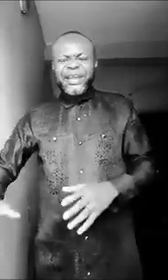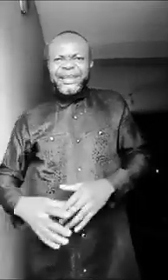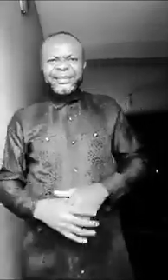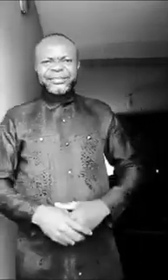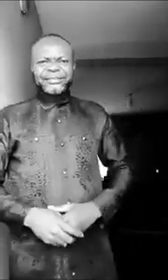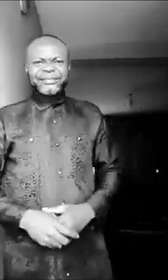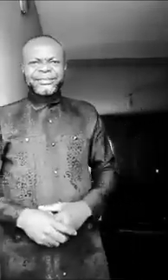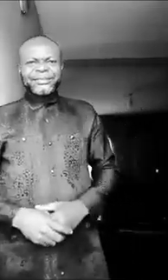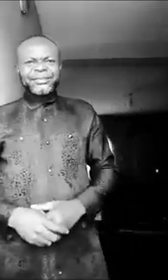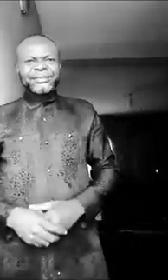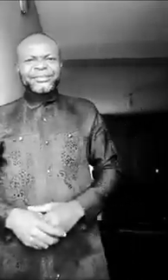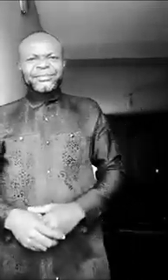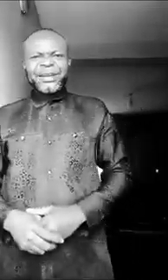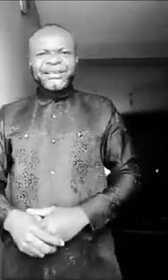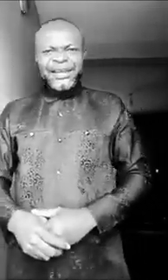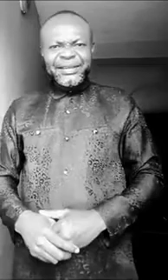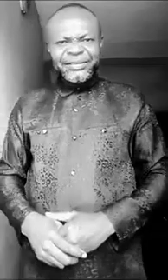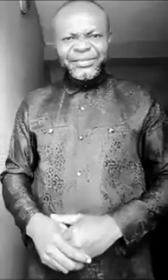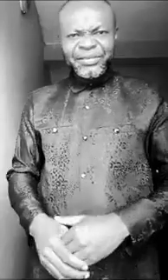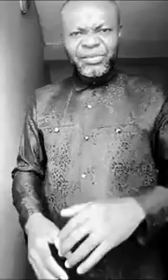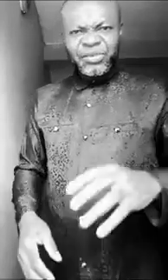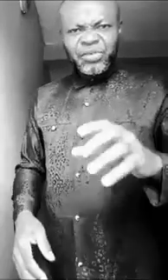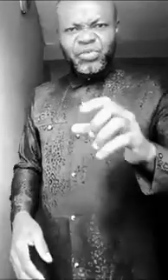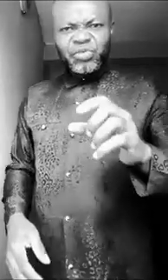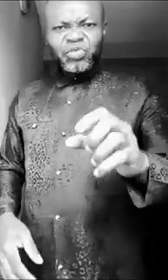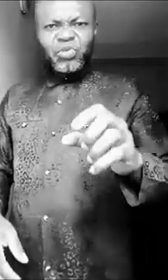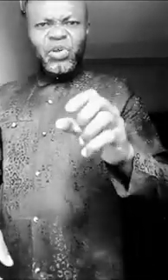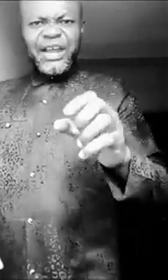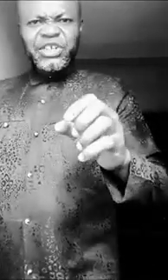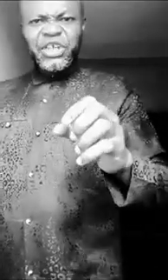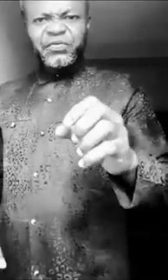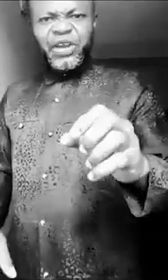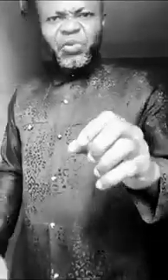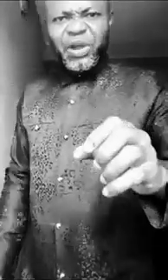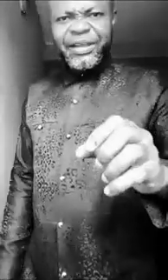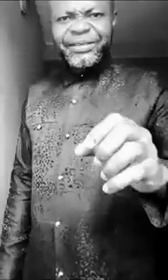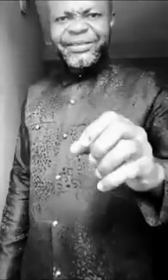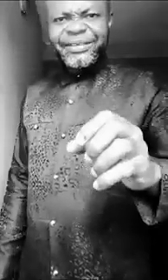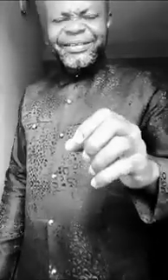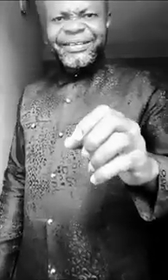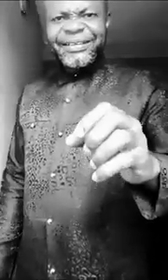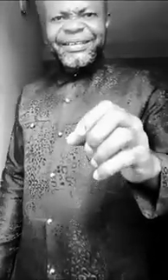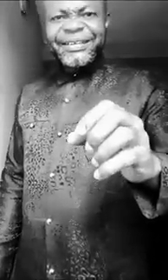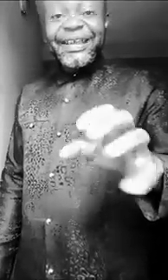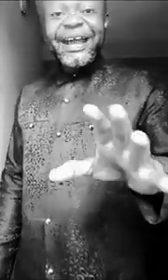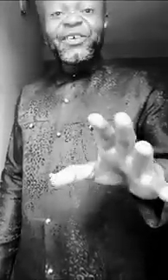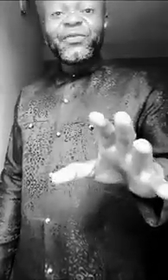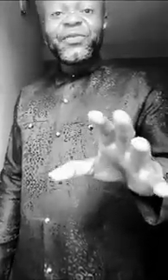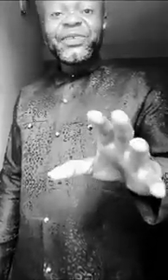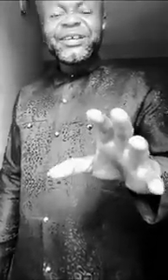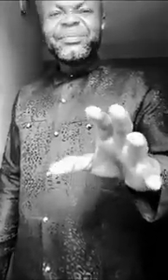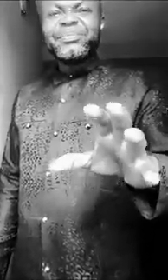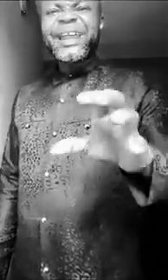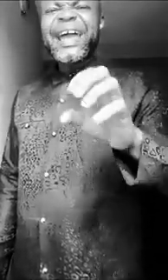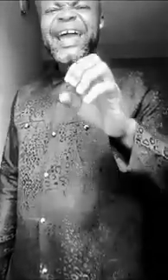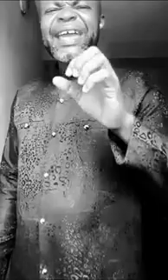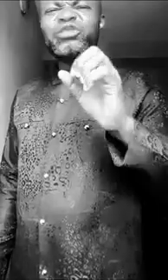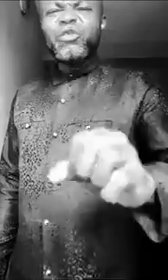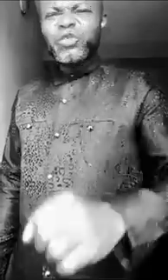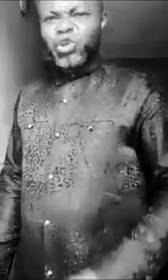again my dear go and check very well they have blinded your future